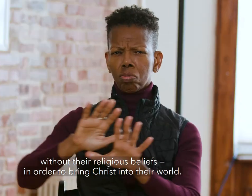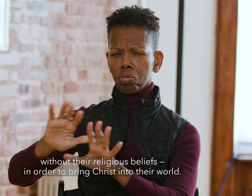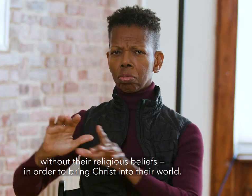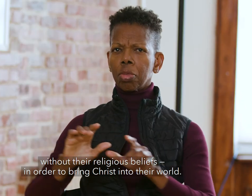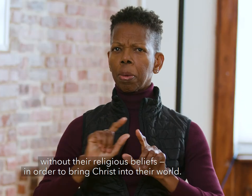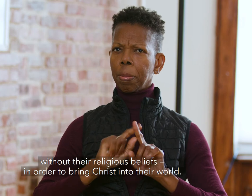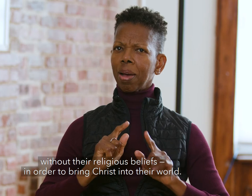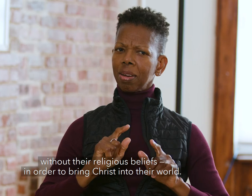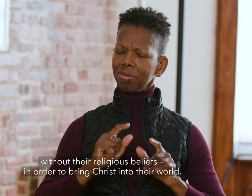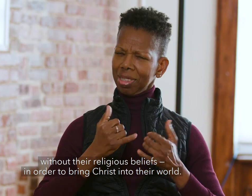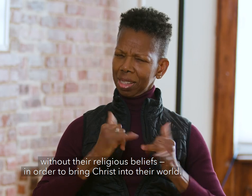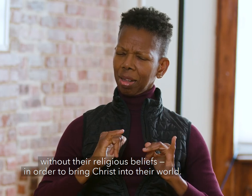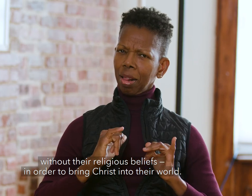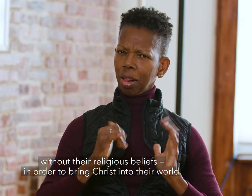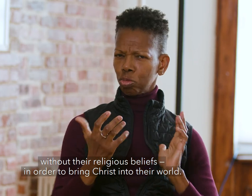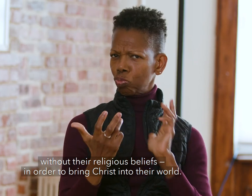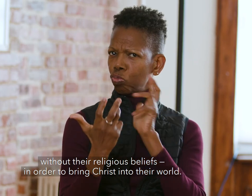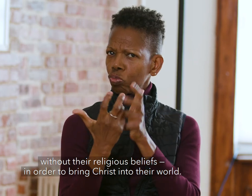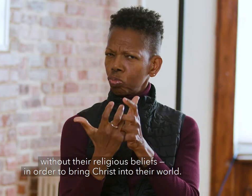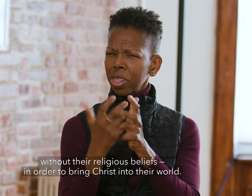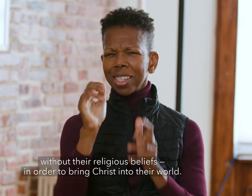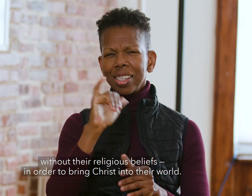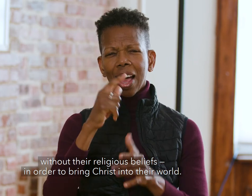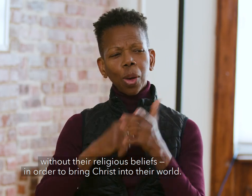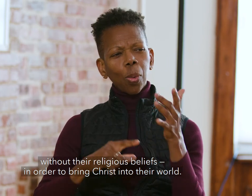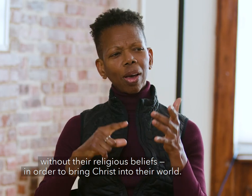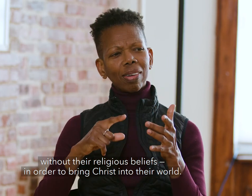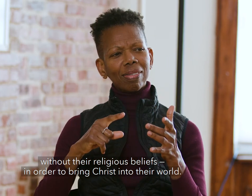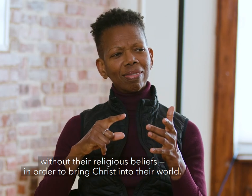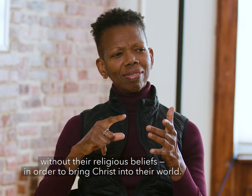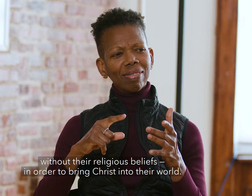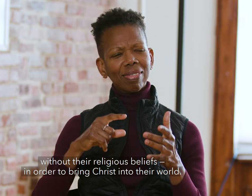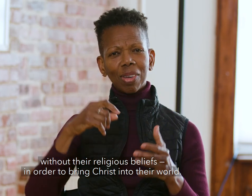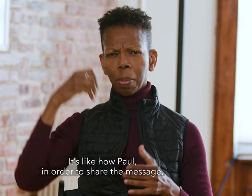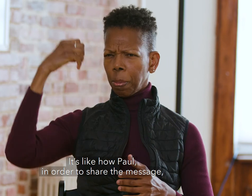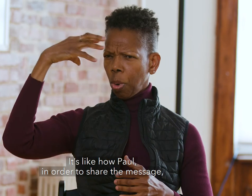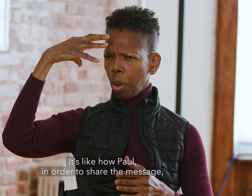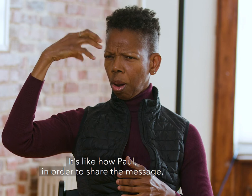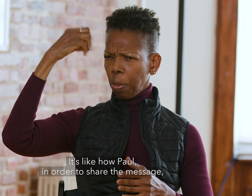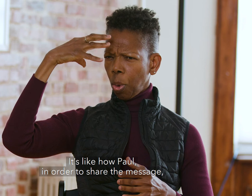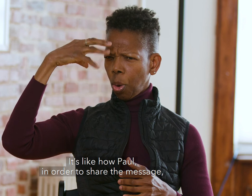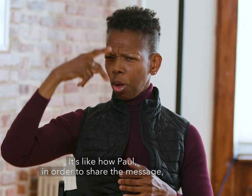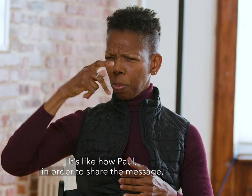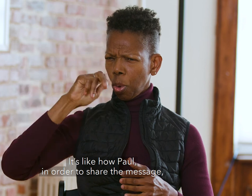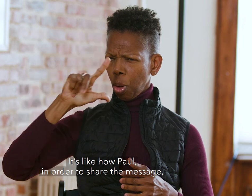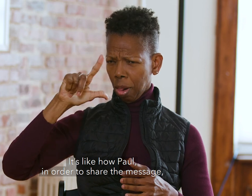without their religious beliefs. In order to bring Christ into their world. It's like how Paul,